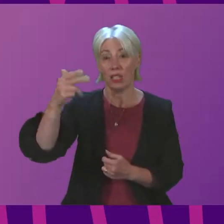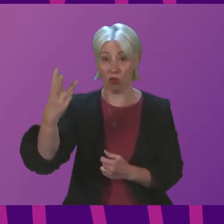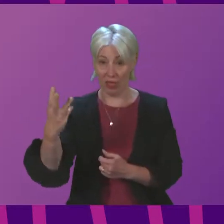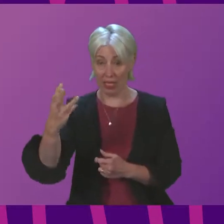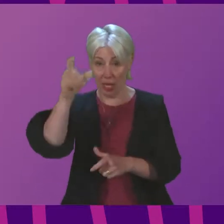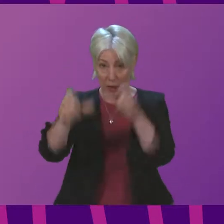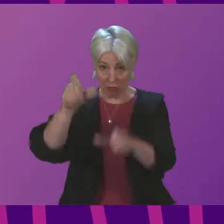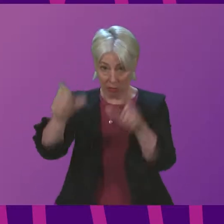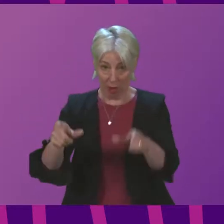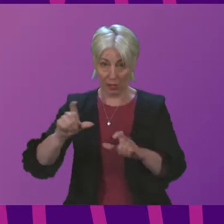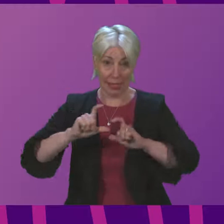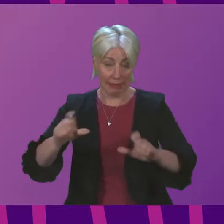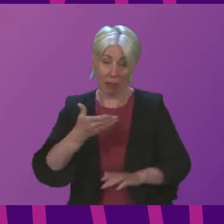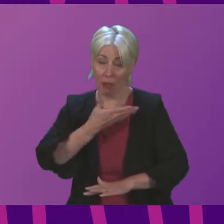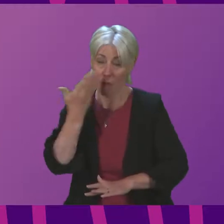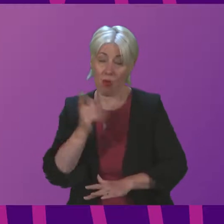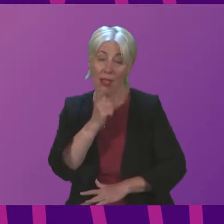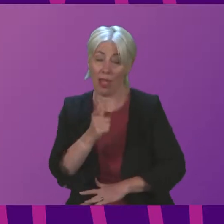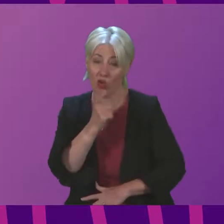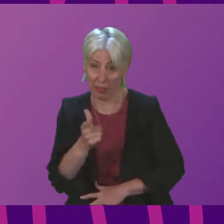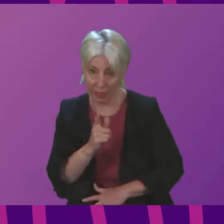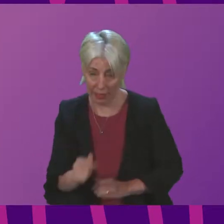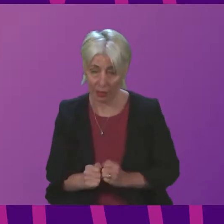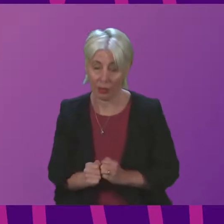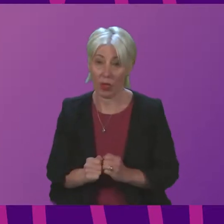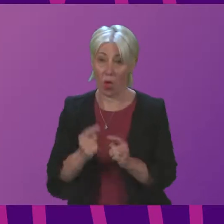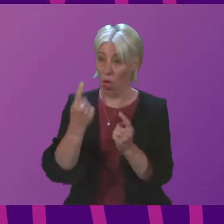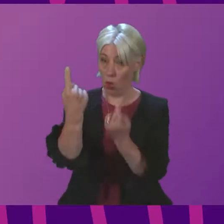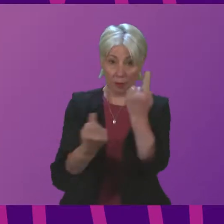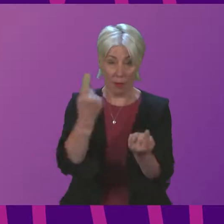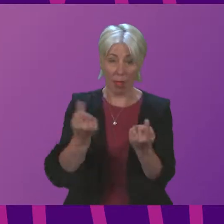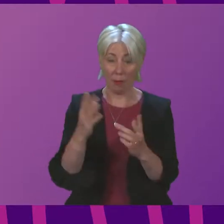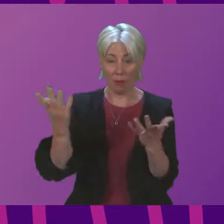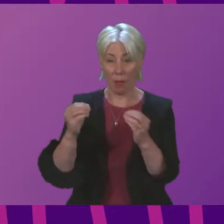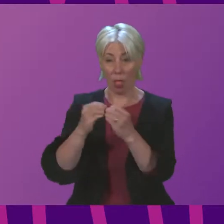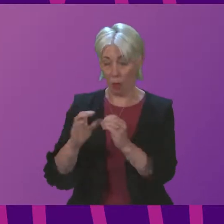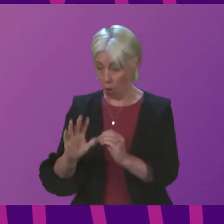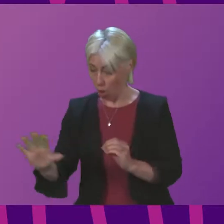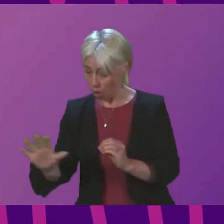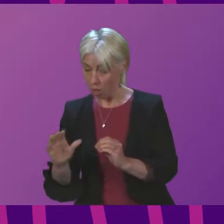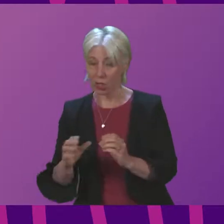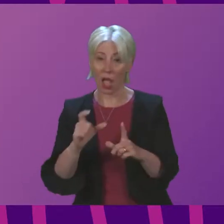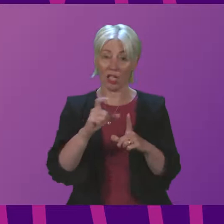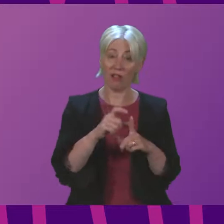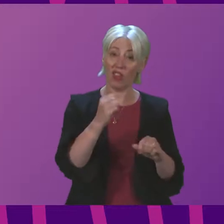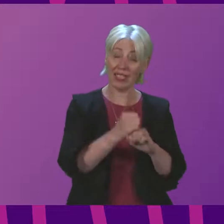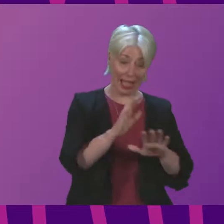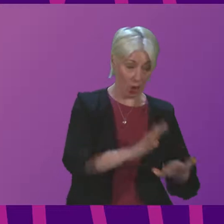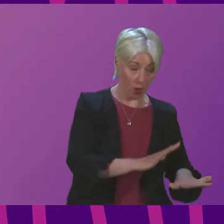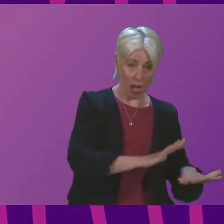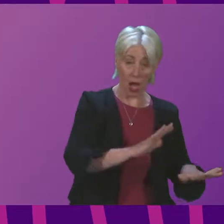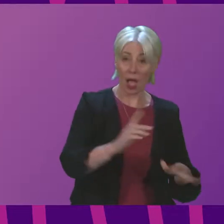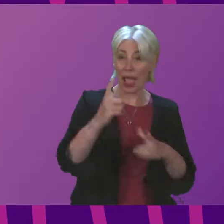continue to be without power. These individuals are located in the borders to Fries and Galloway, Edinburgh,